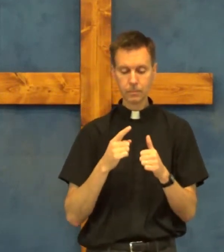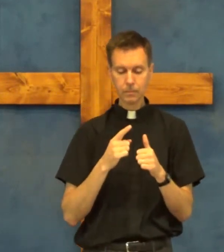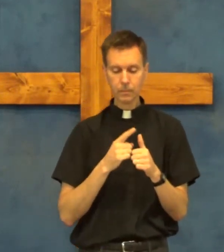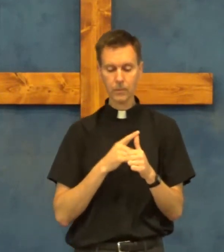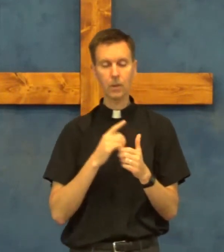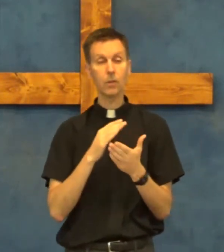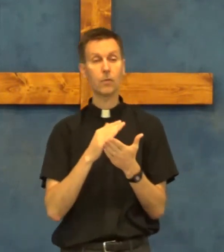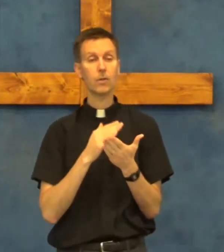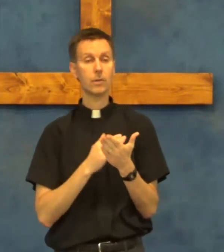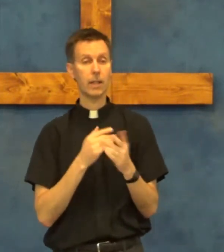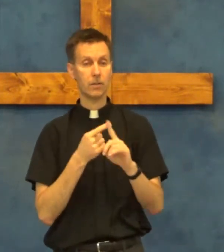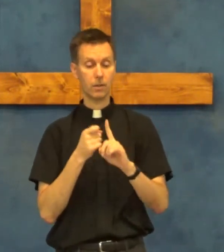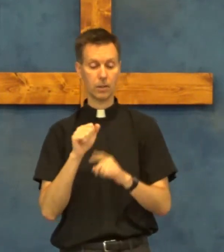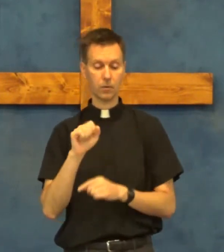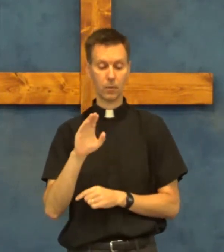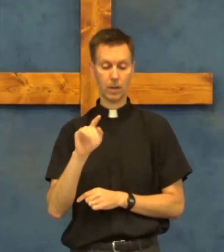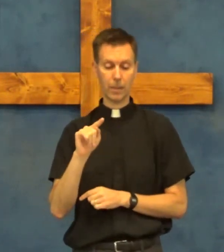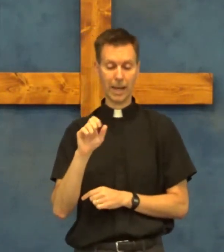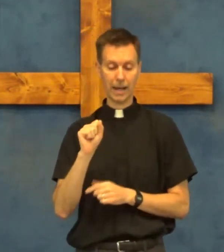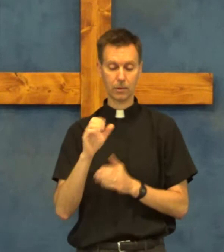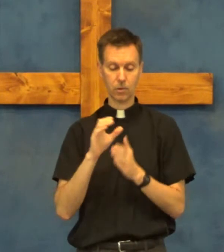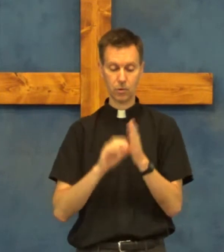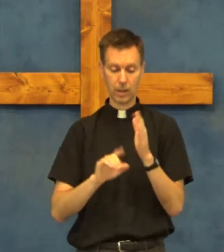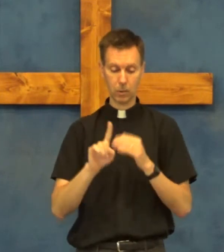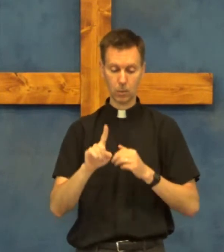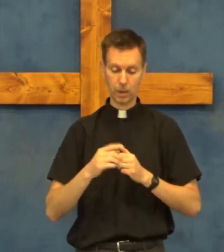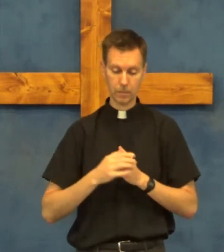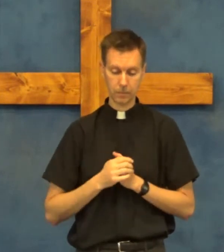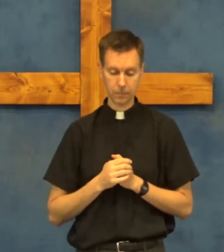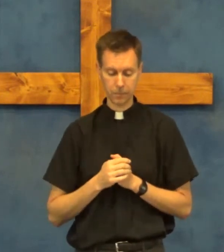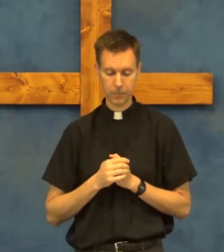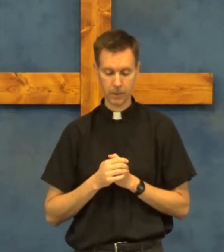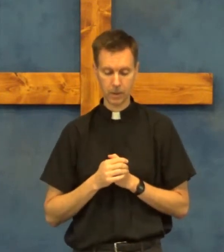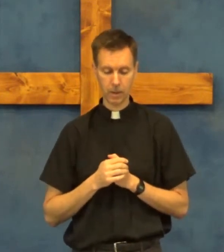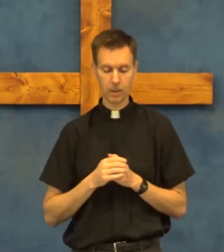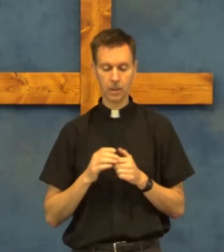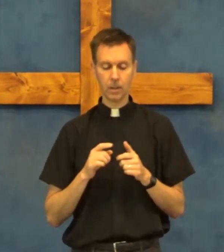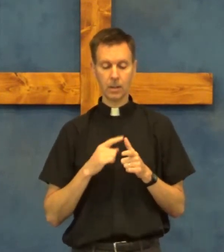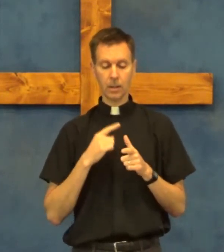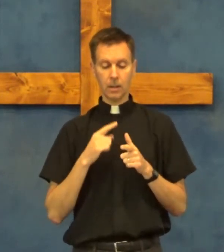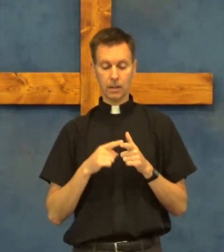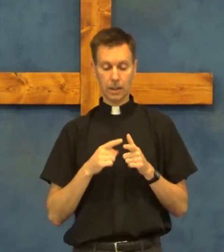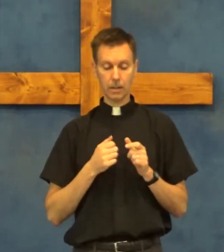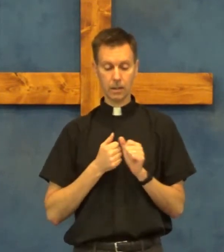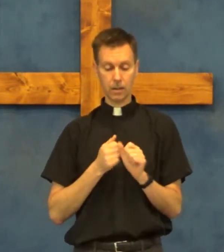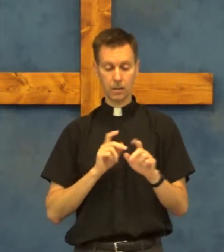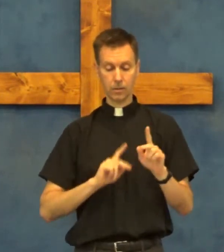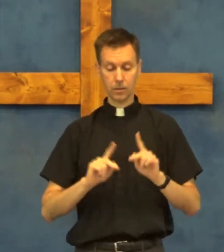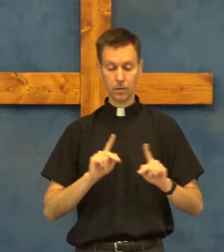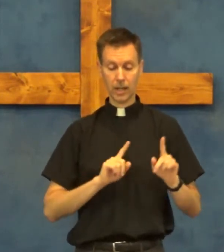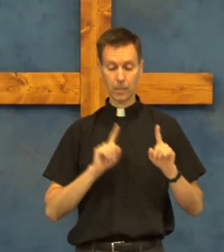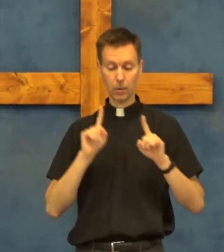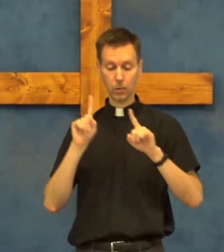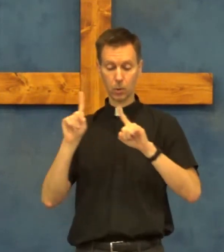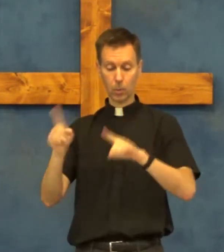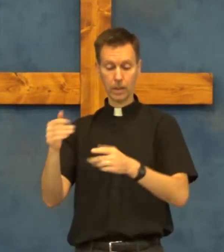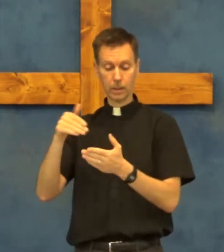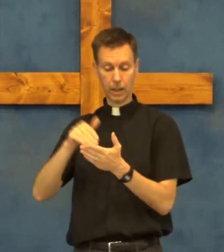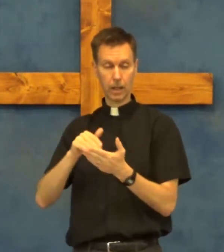forever lesson is from acts chapter one then the disciples went again